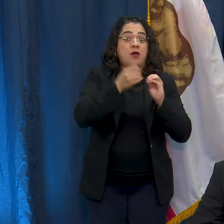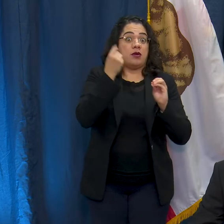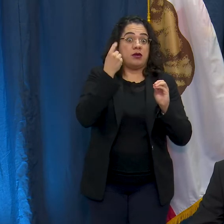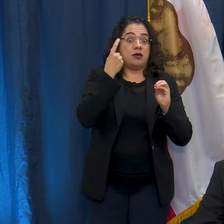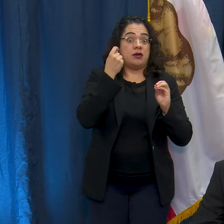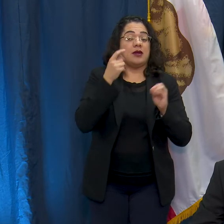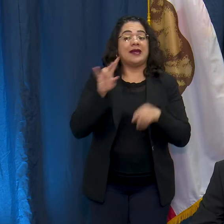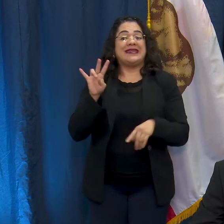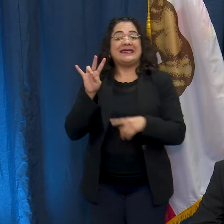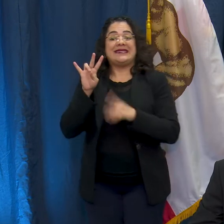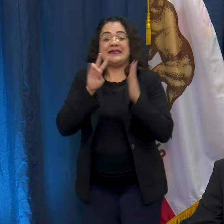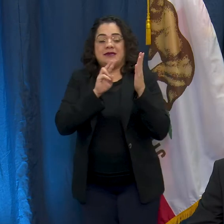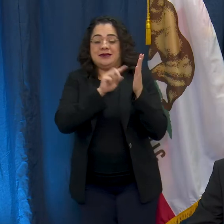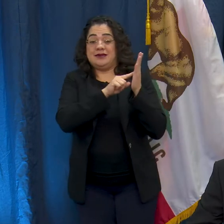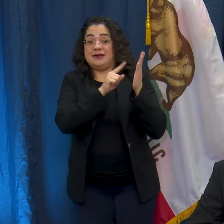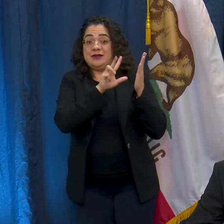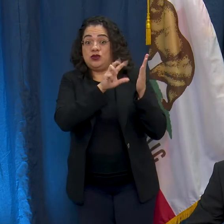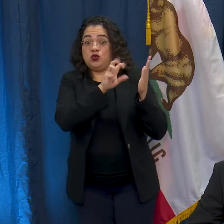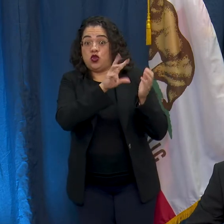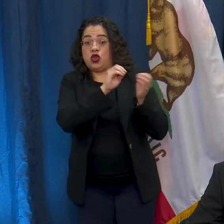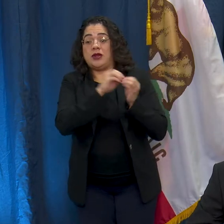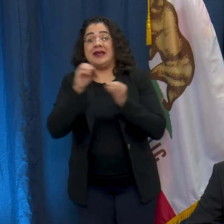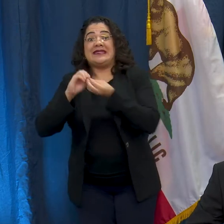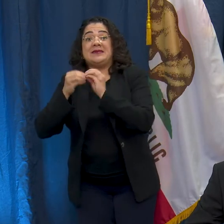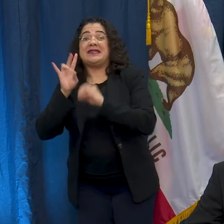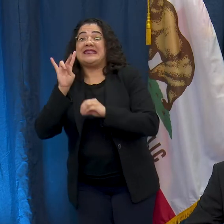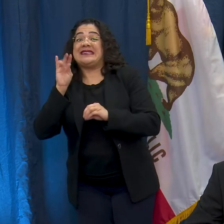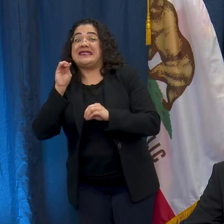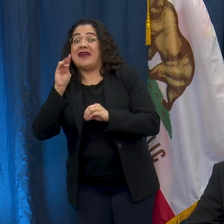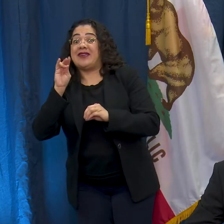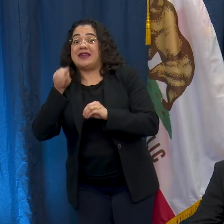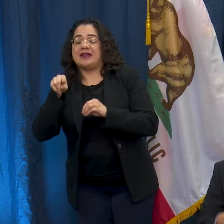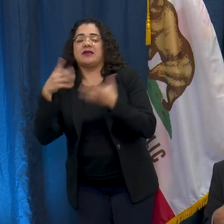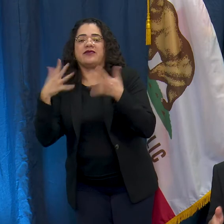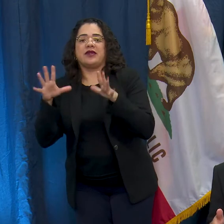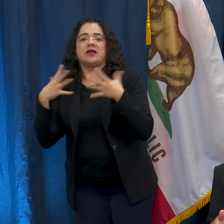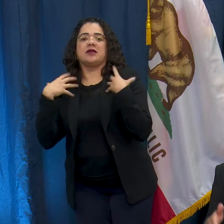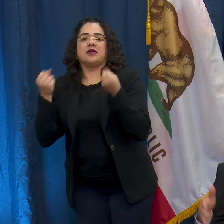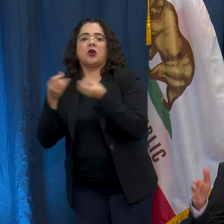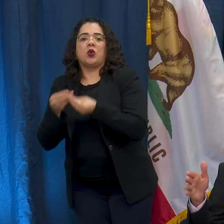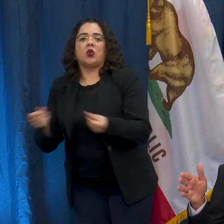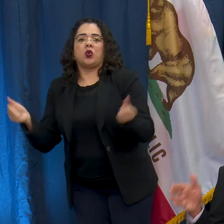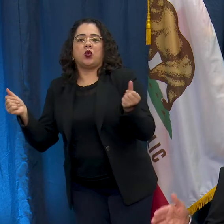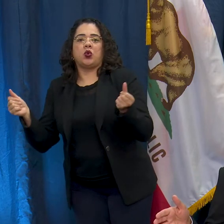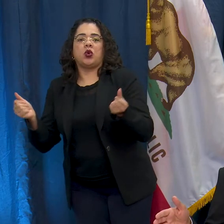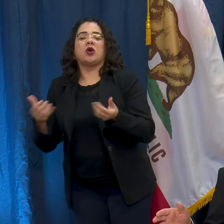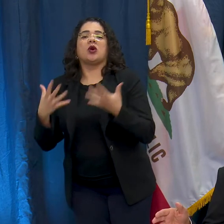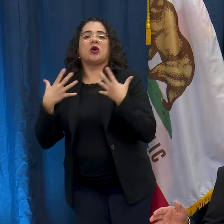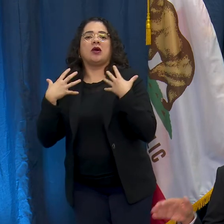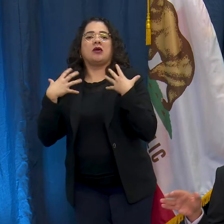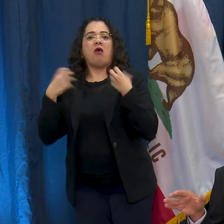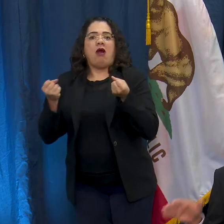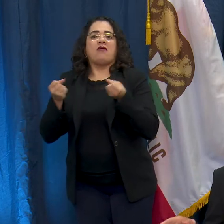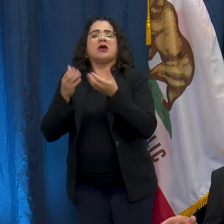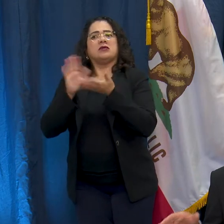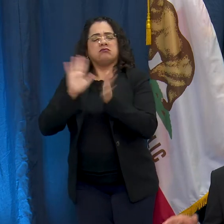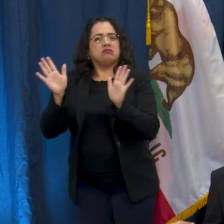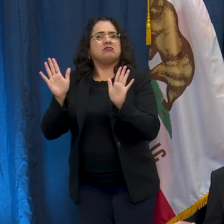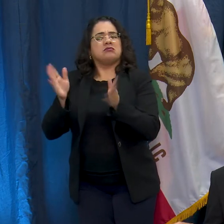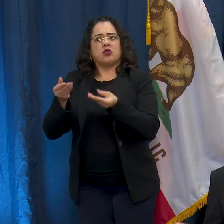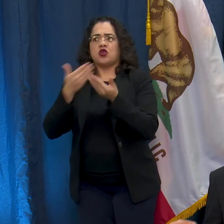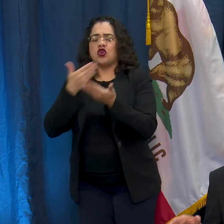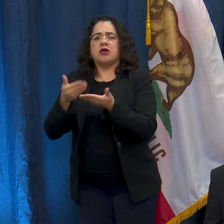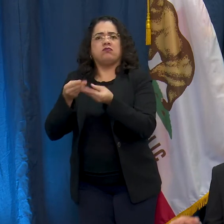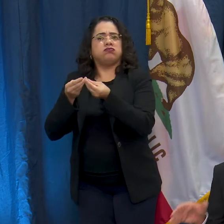that number have actually recovered and have had a smooth recovery and so you have 230 positive